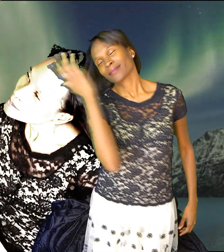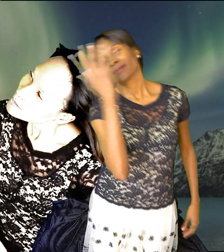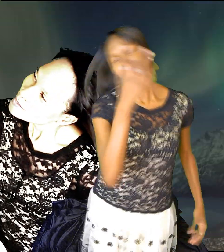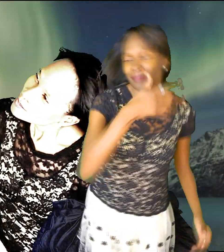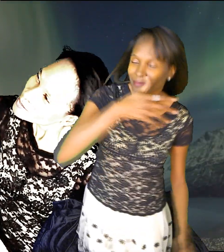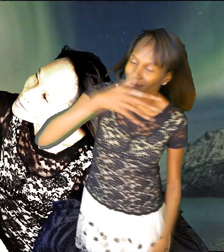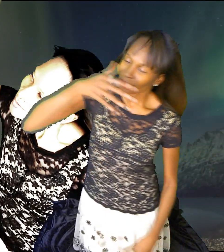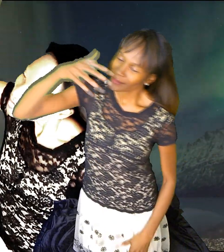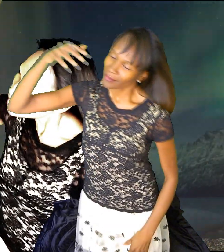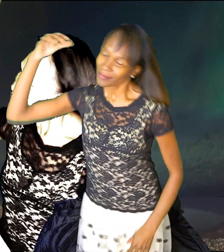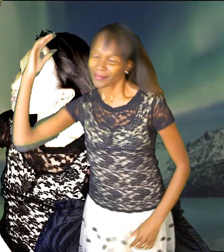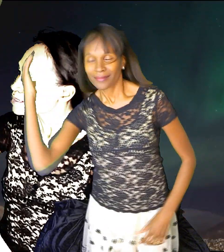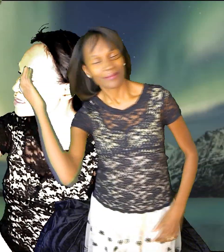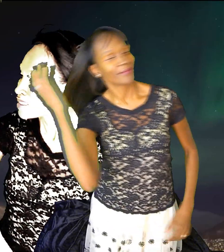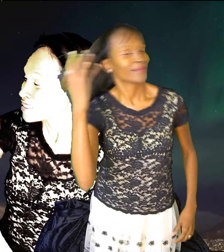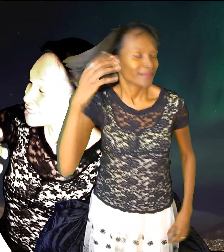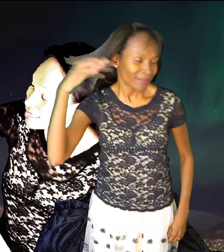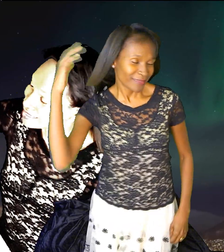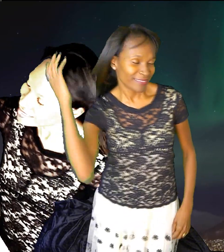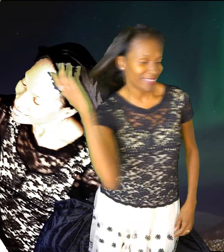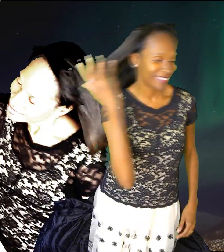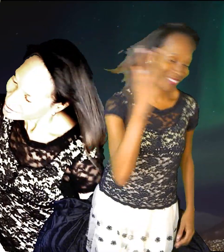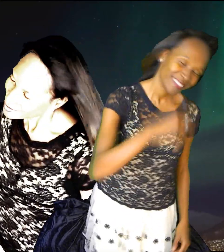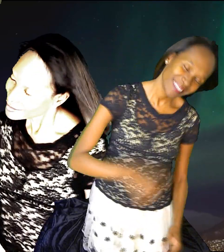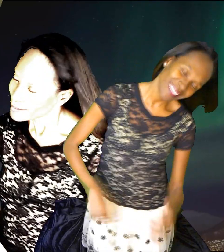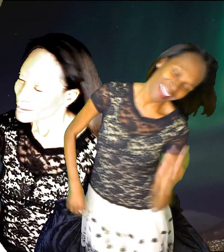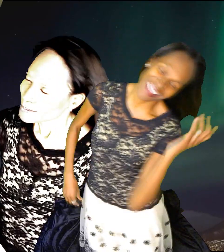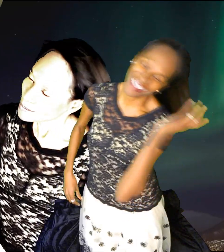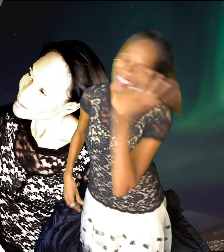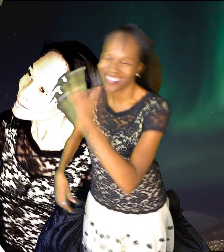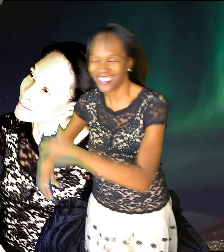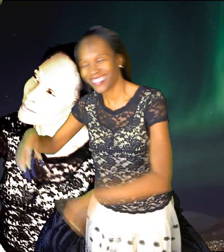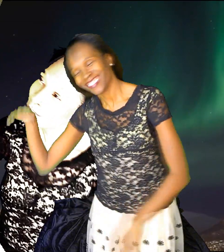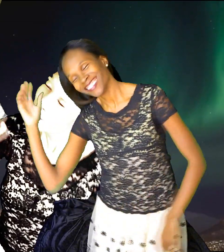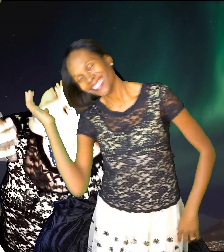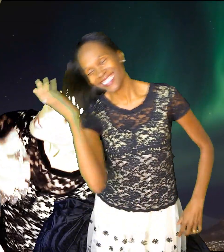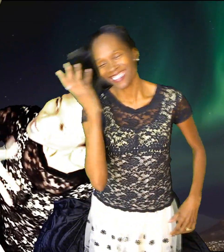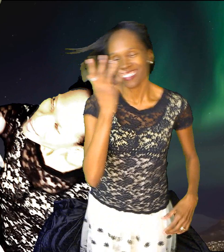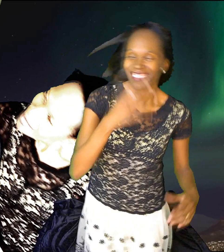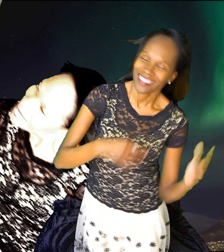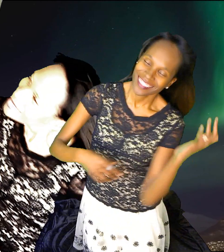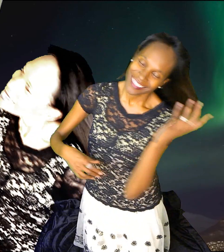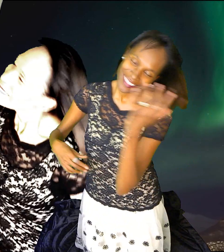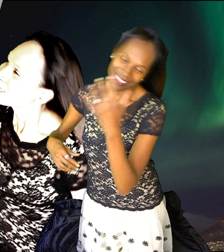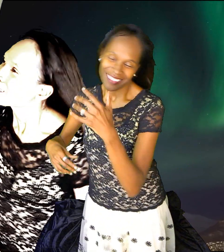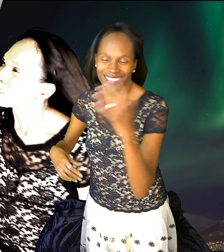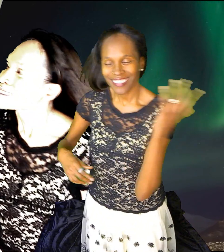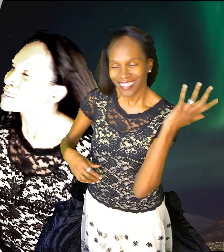Oh, oh,